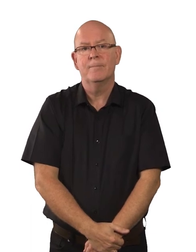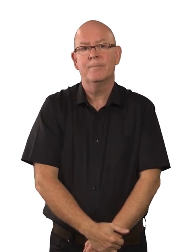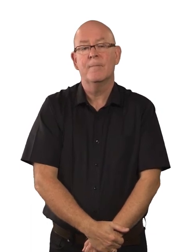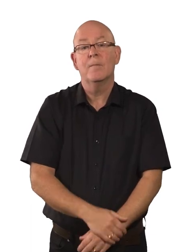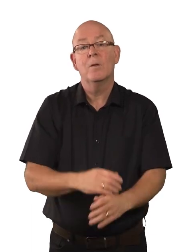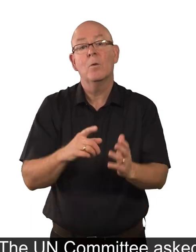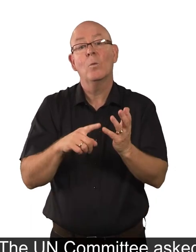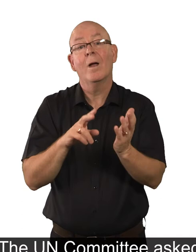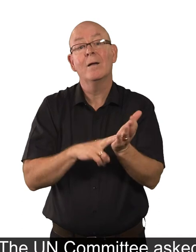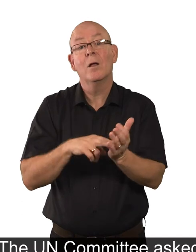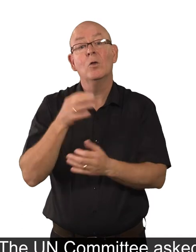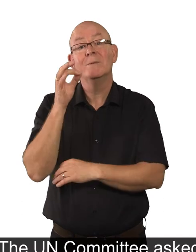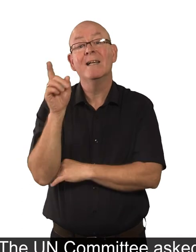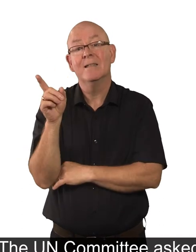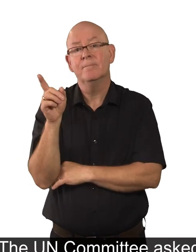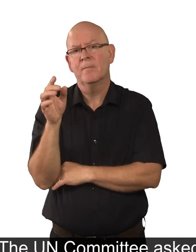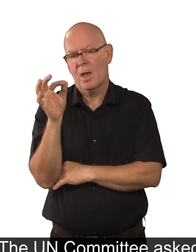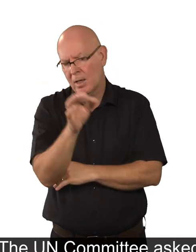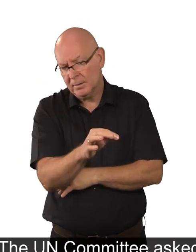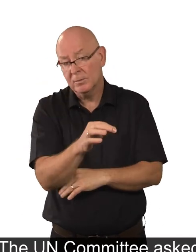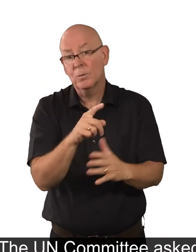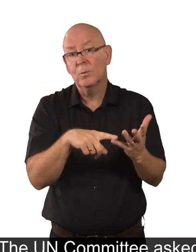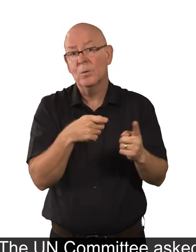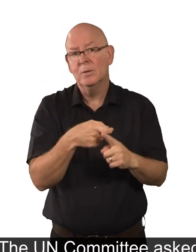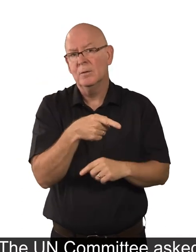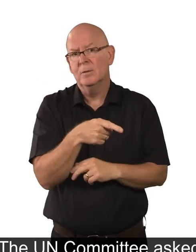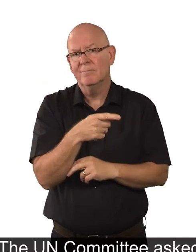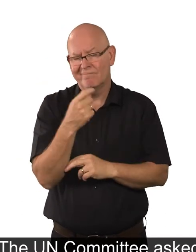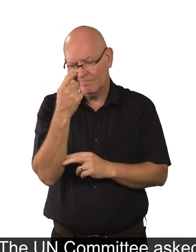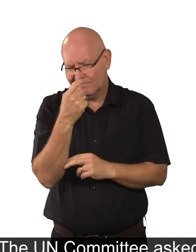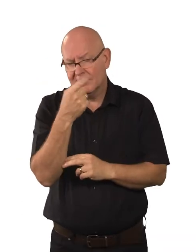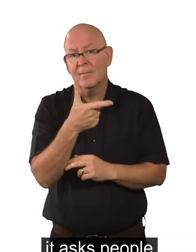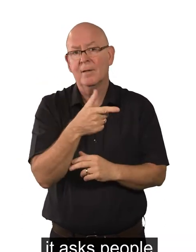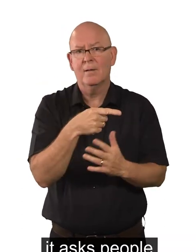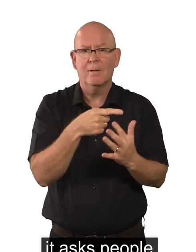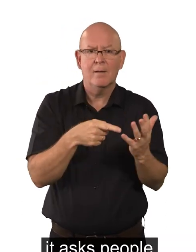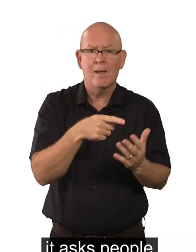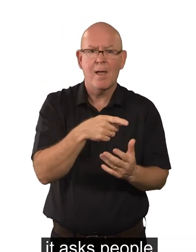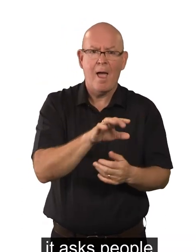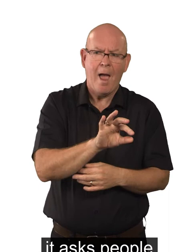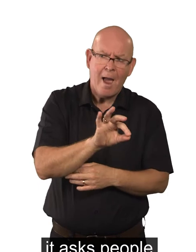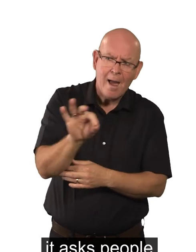The UN Committee asked the UK to think about the things it asks people that get benefit to do.